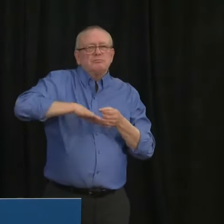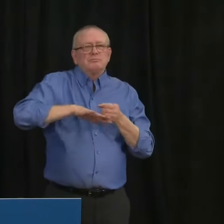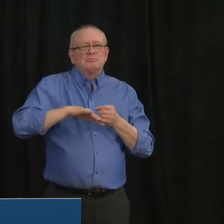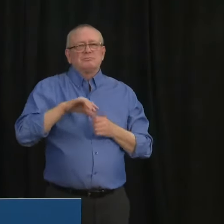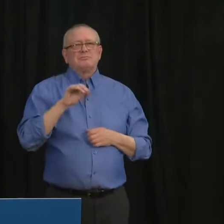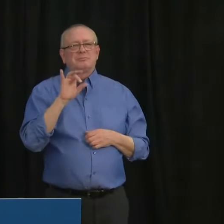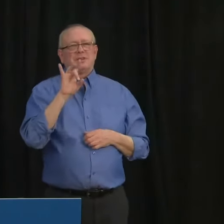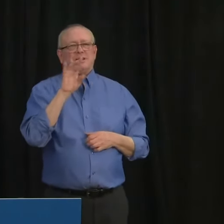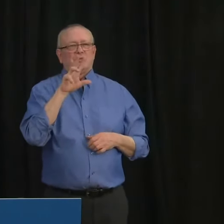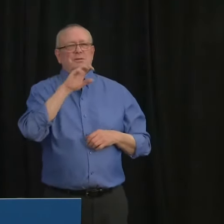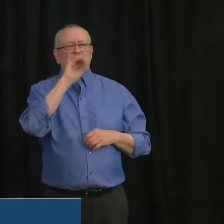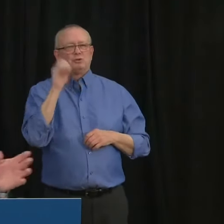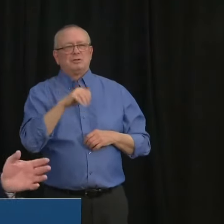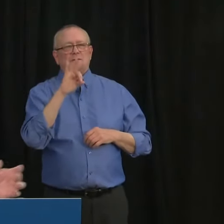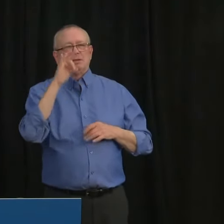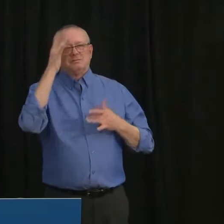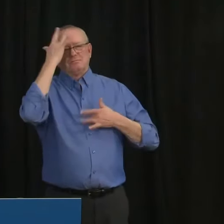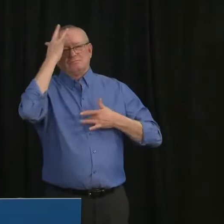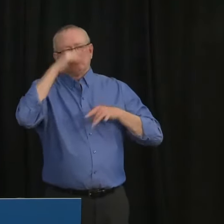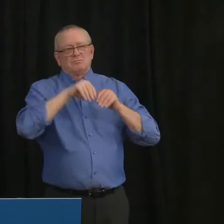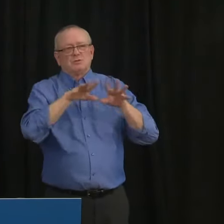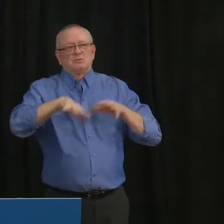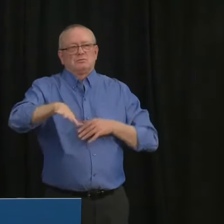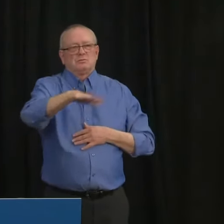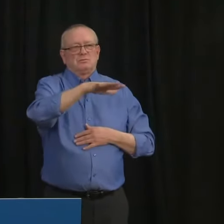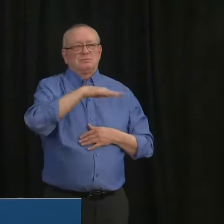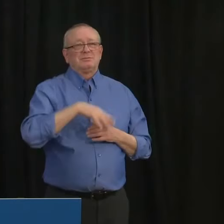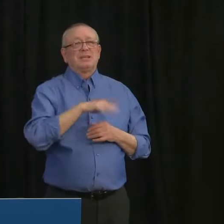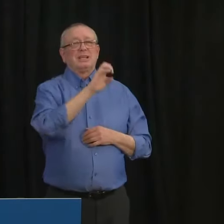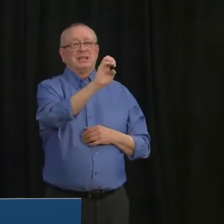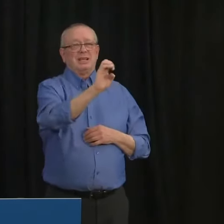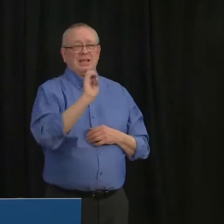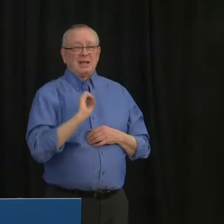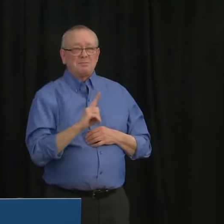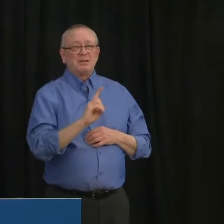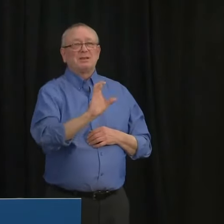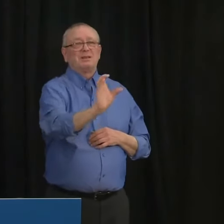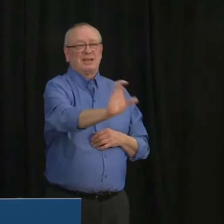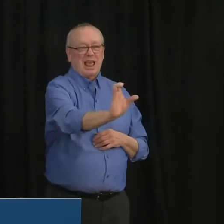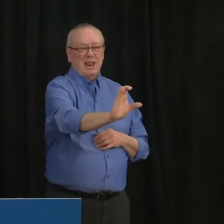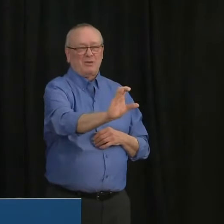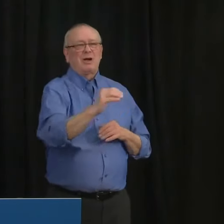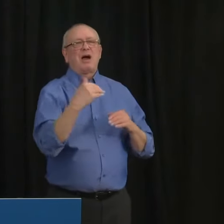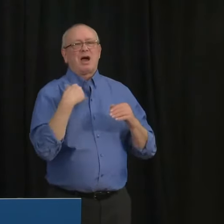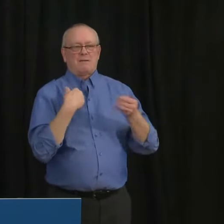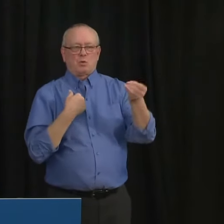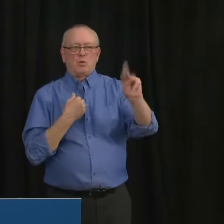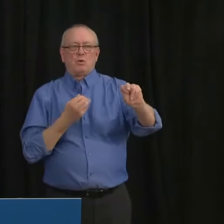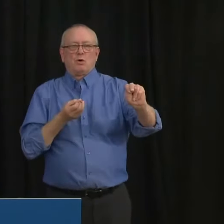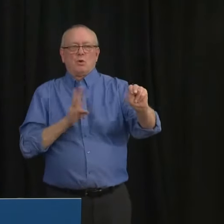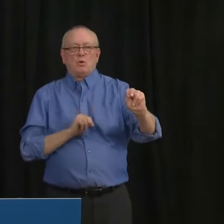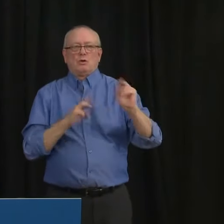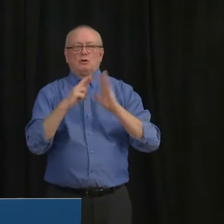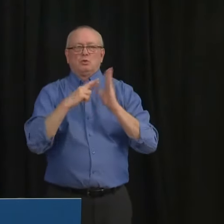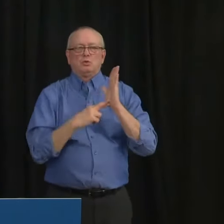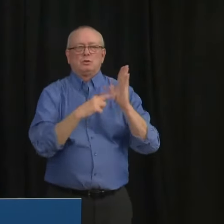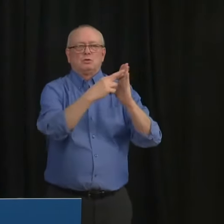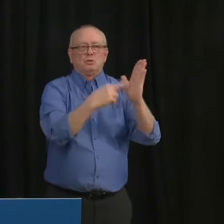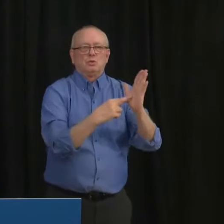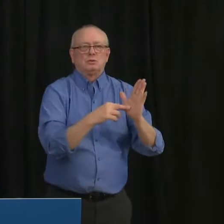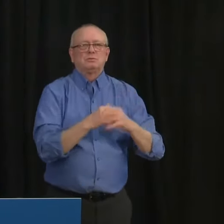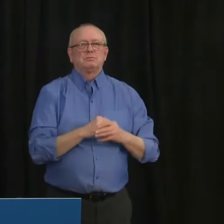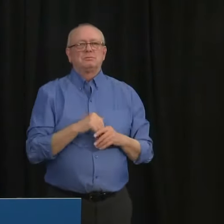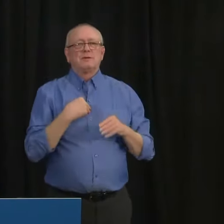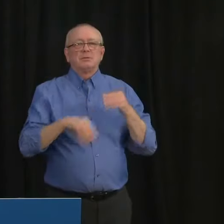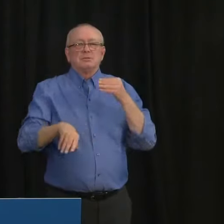existing municipal masking bylaws in place in those communities. I know this is a lot of information and in a couple of minutes